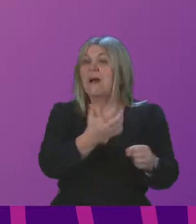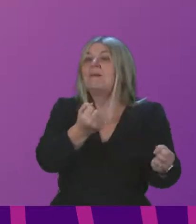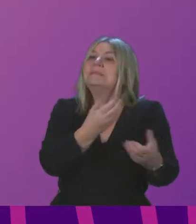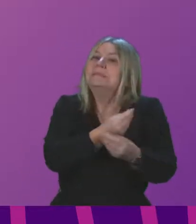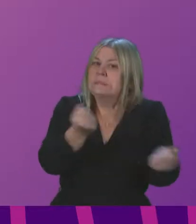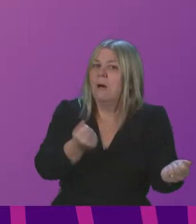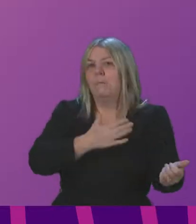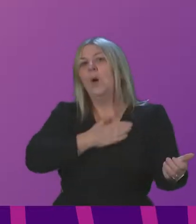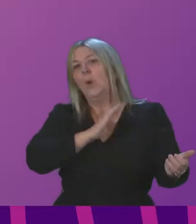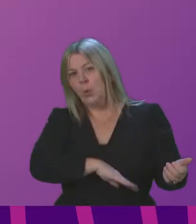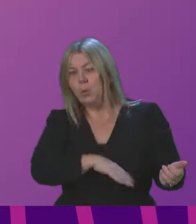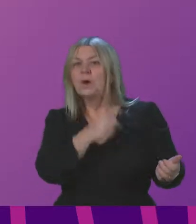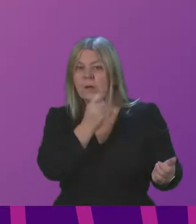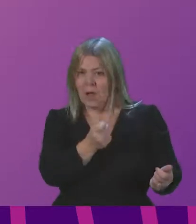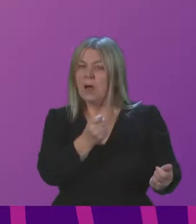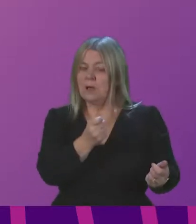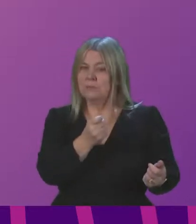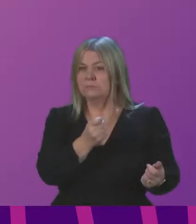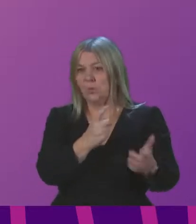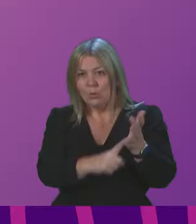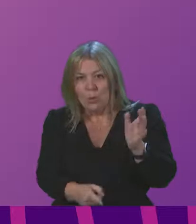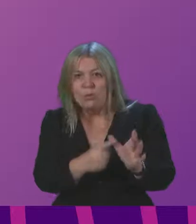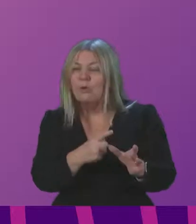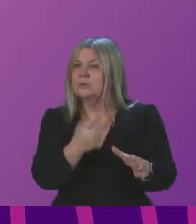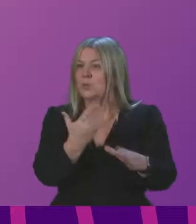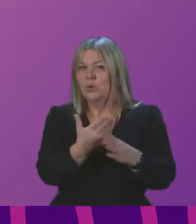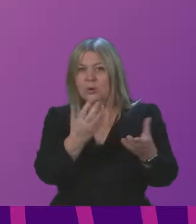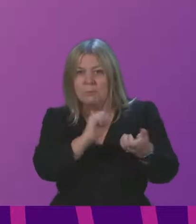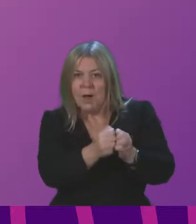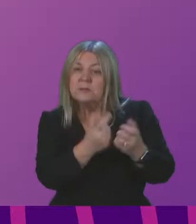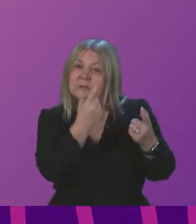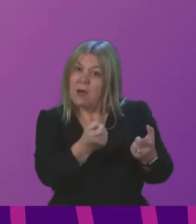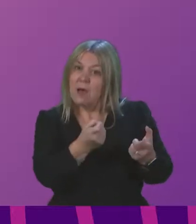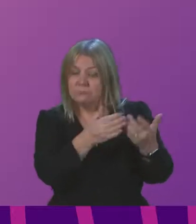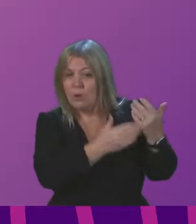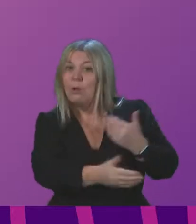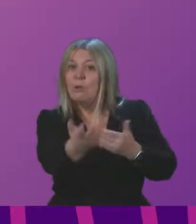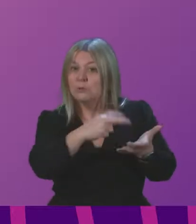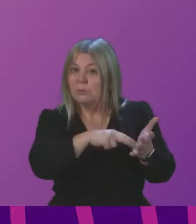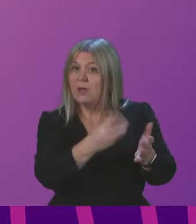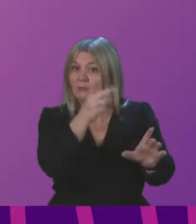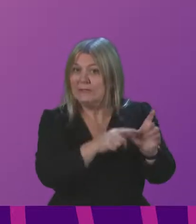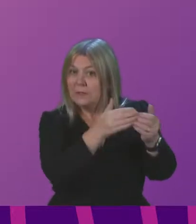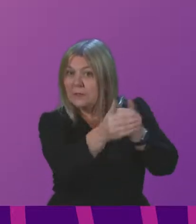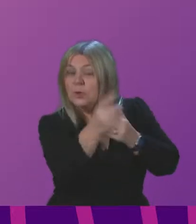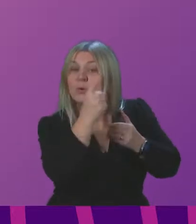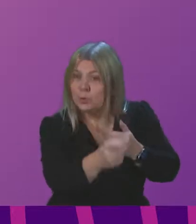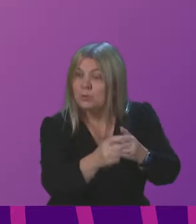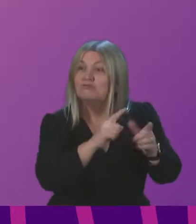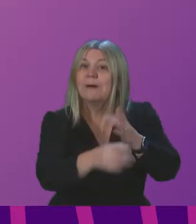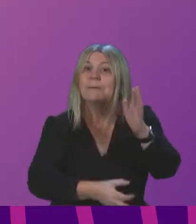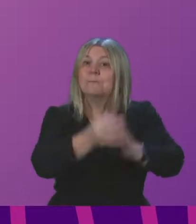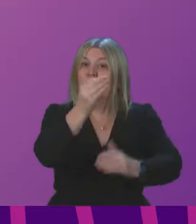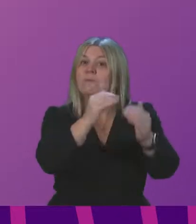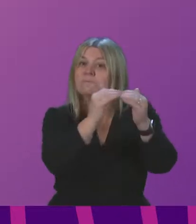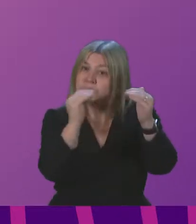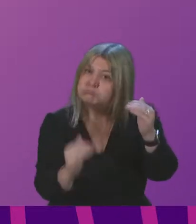local authorities to work with their partners to make the kind of long-term plans that could help tackle inequalities and make